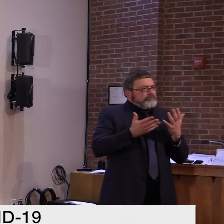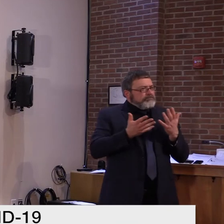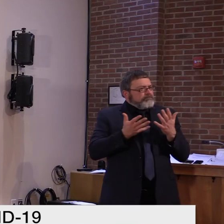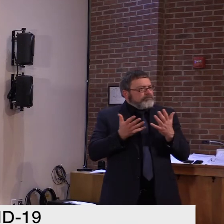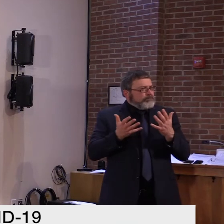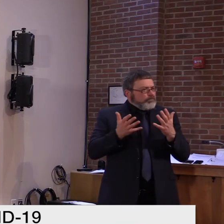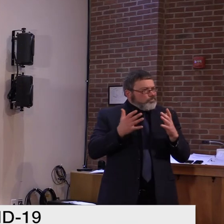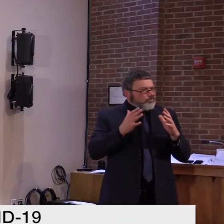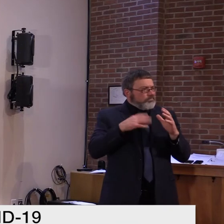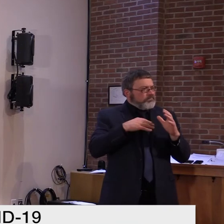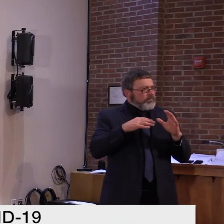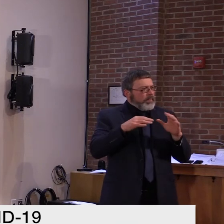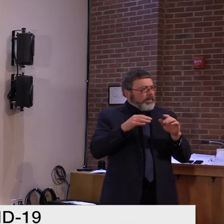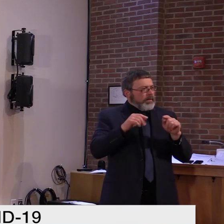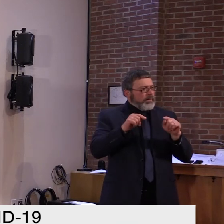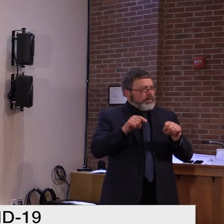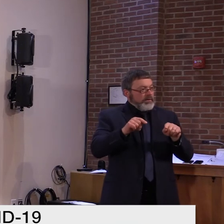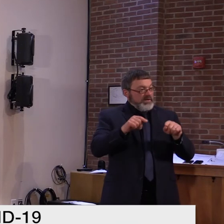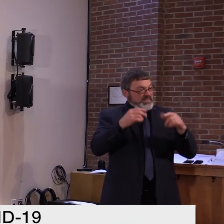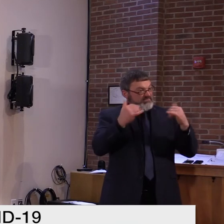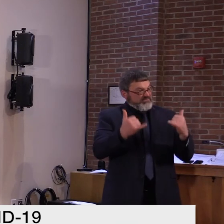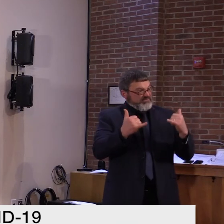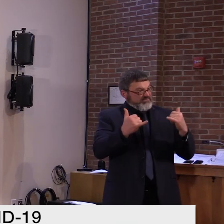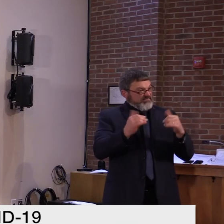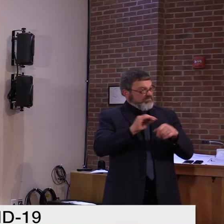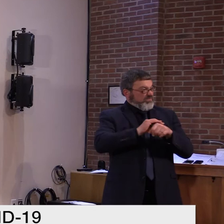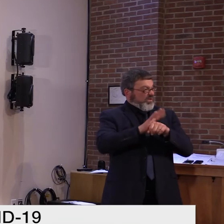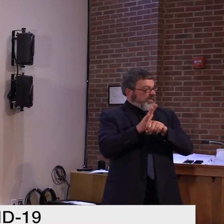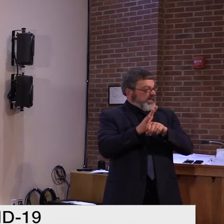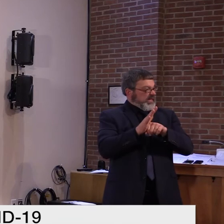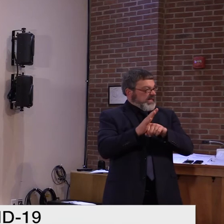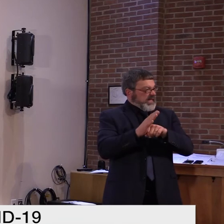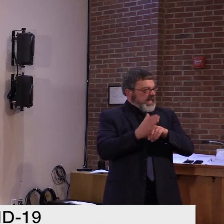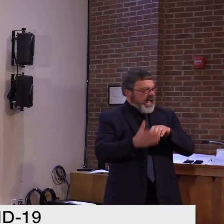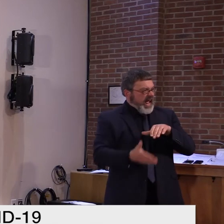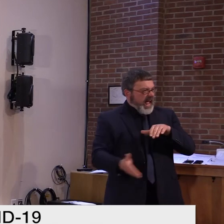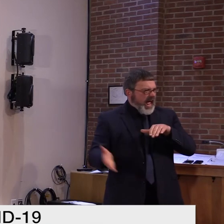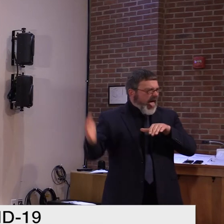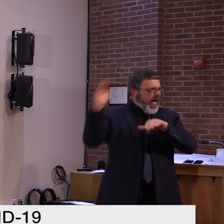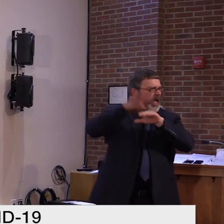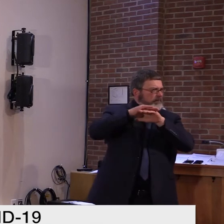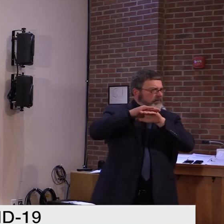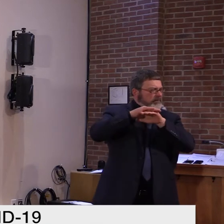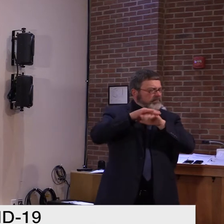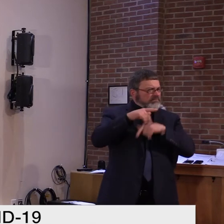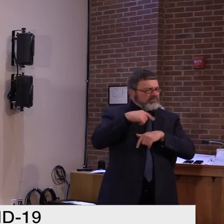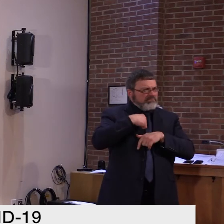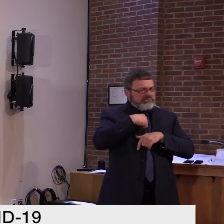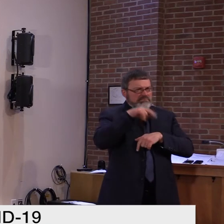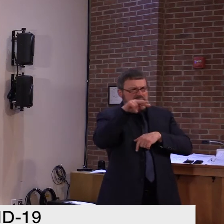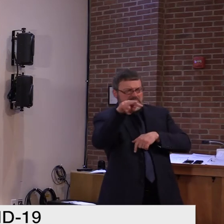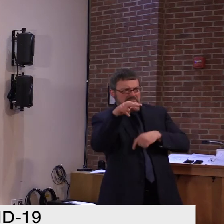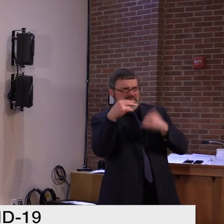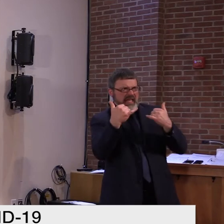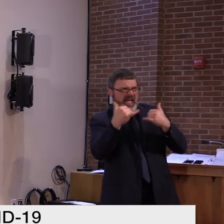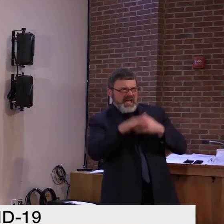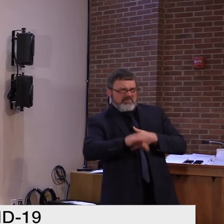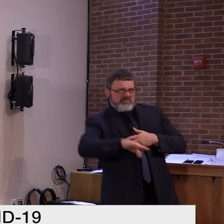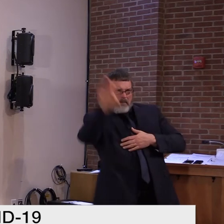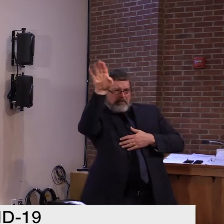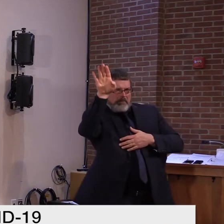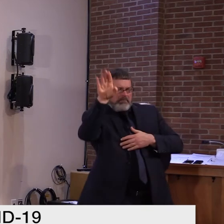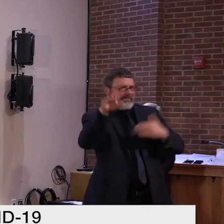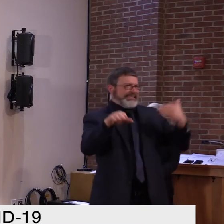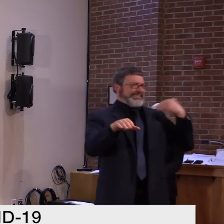spike is different from what we saw in the spring? Are there notable things that are sticking out to you that are markedly different